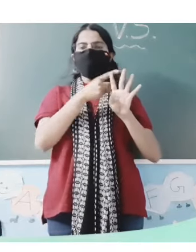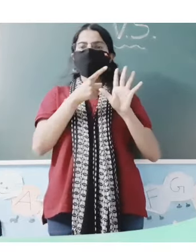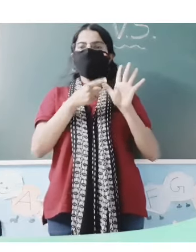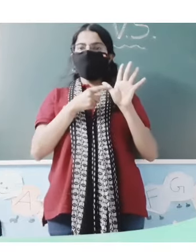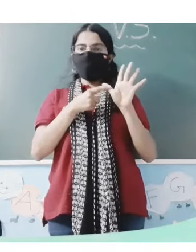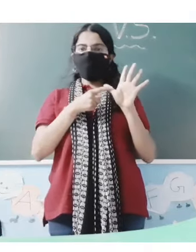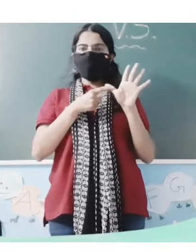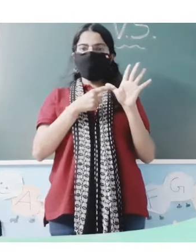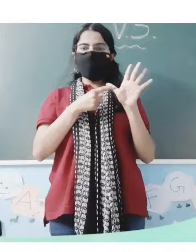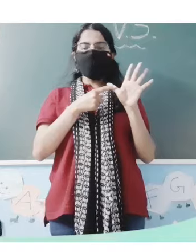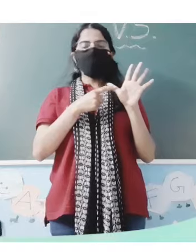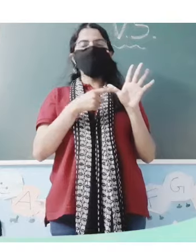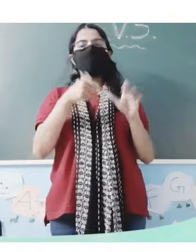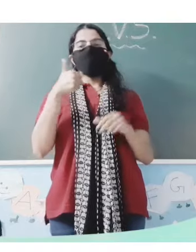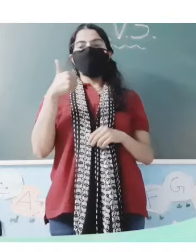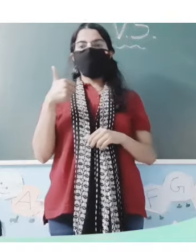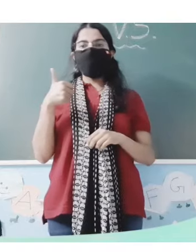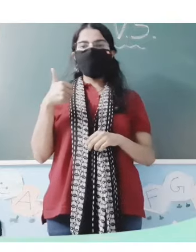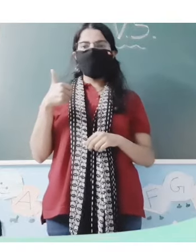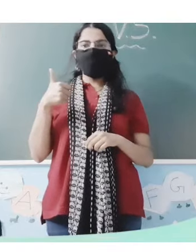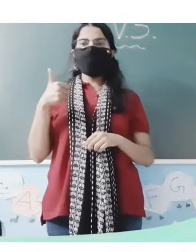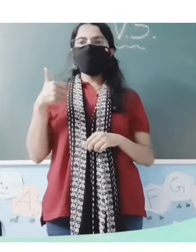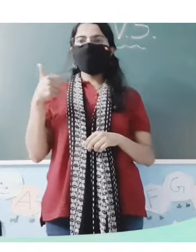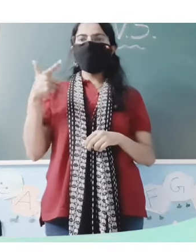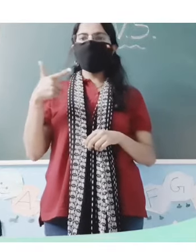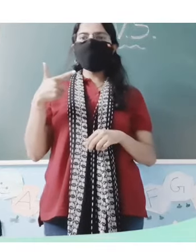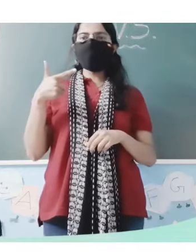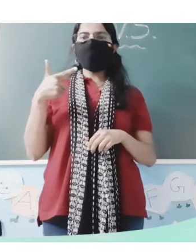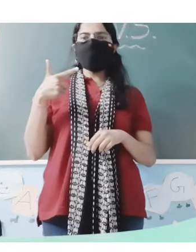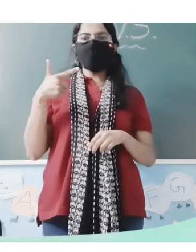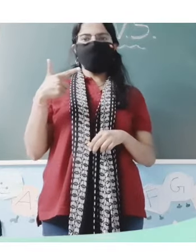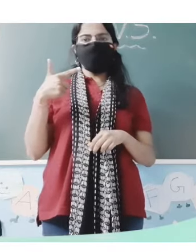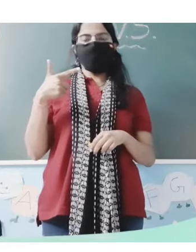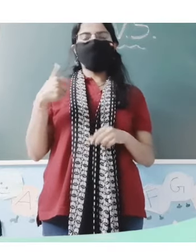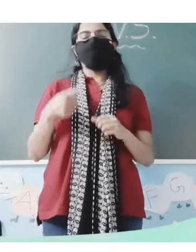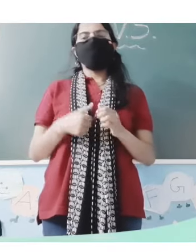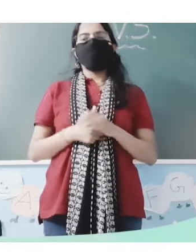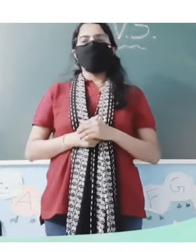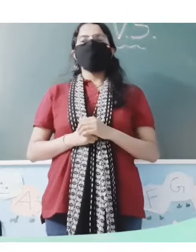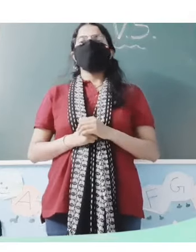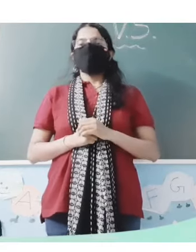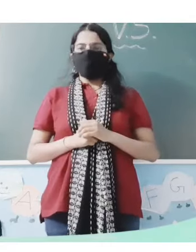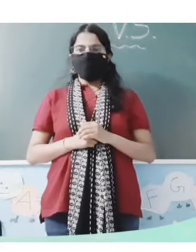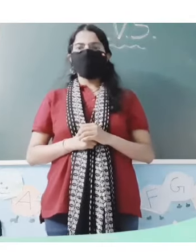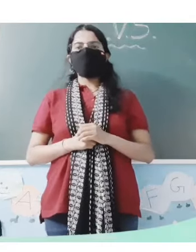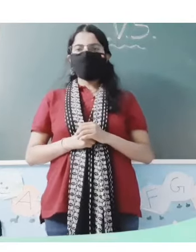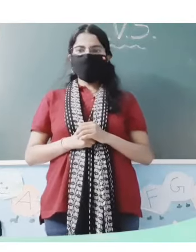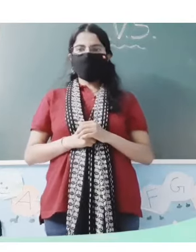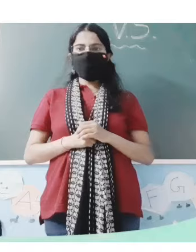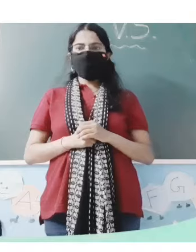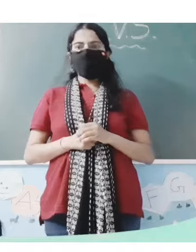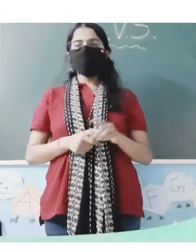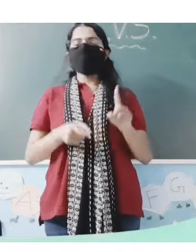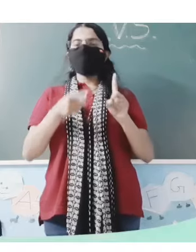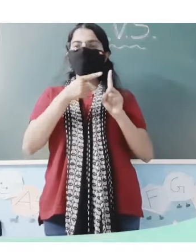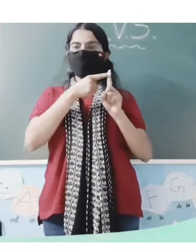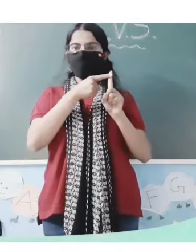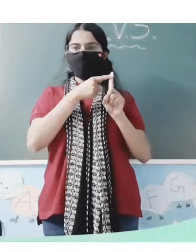Thursday, Friday and Saturday. Repeat it again. Sunday,